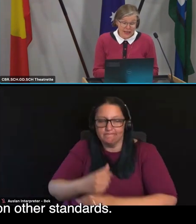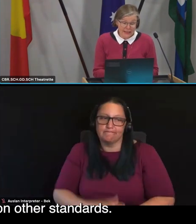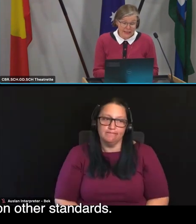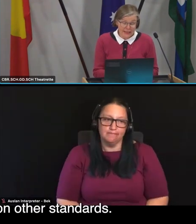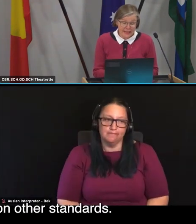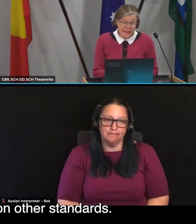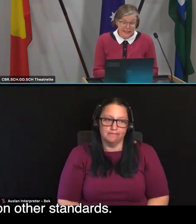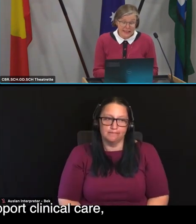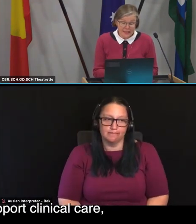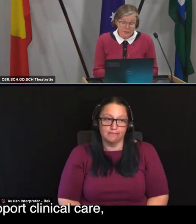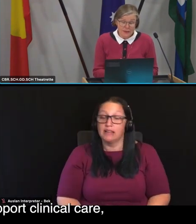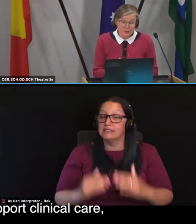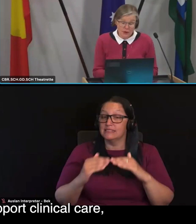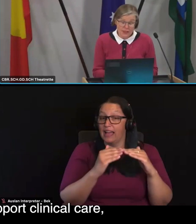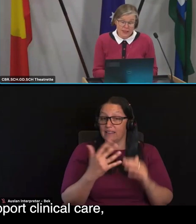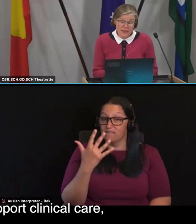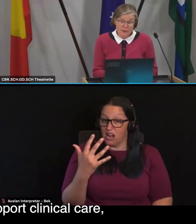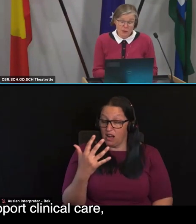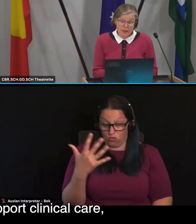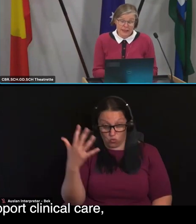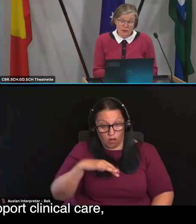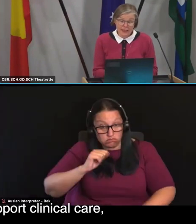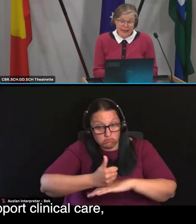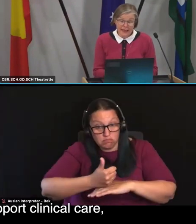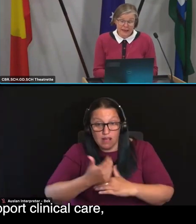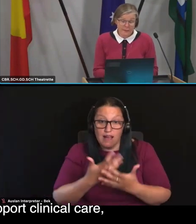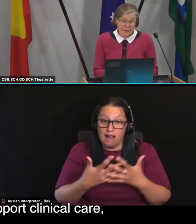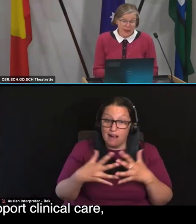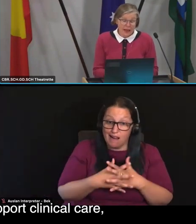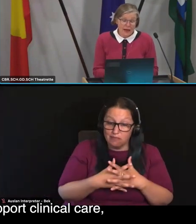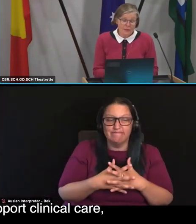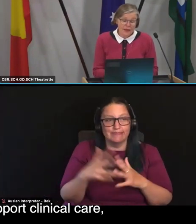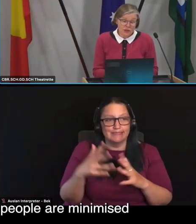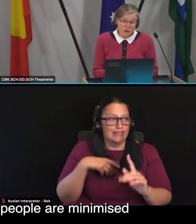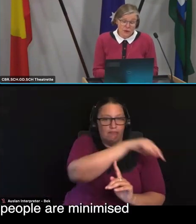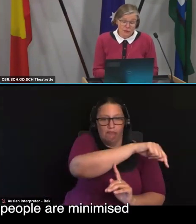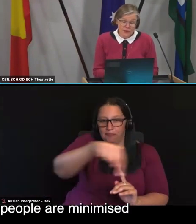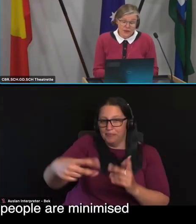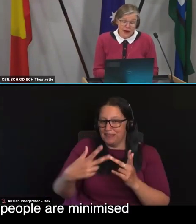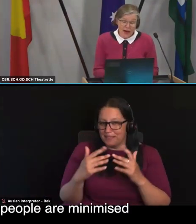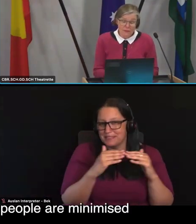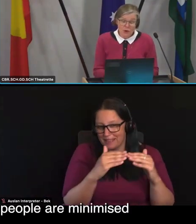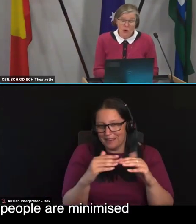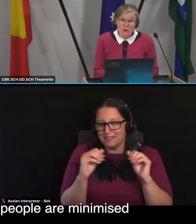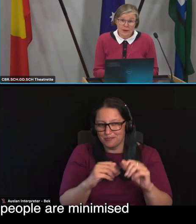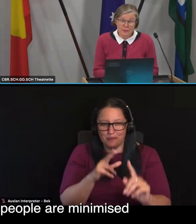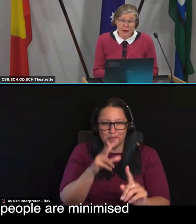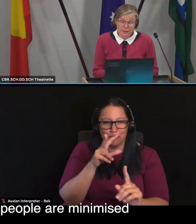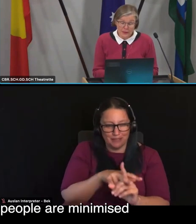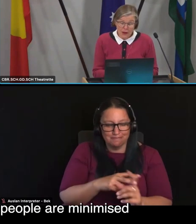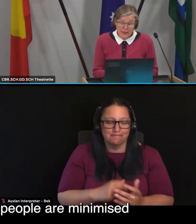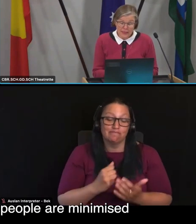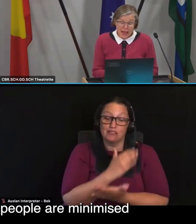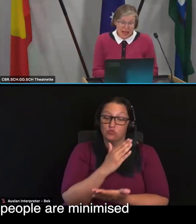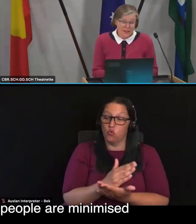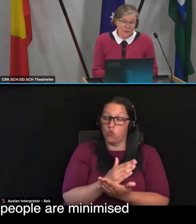other standards. These systems and processes support clinical care. They ensure that risks of harm to older people